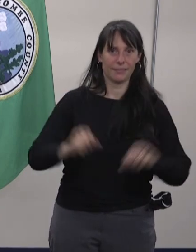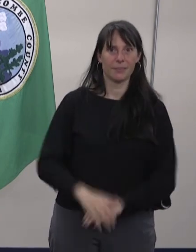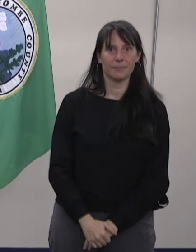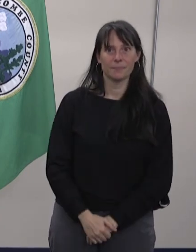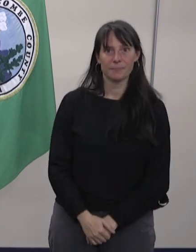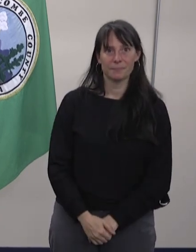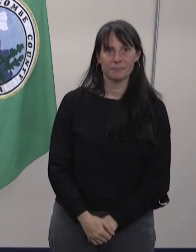We'll